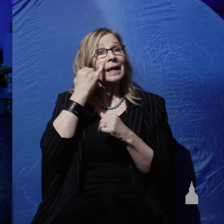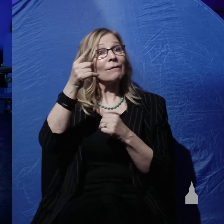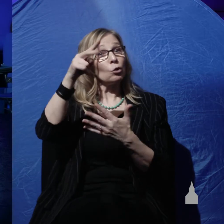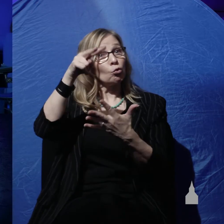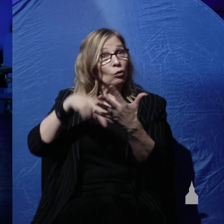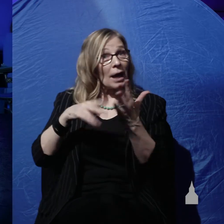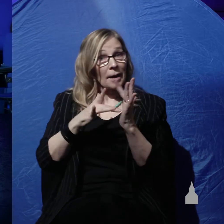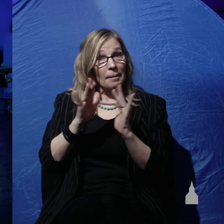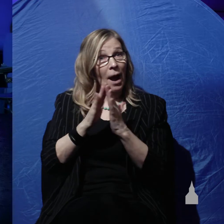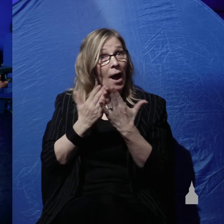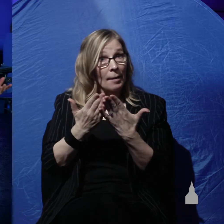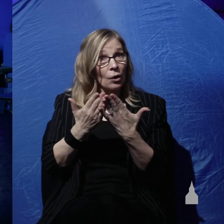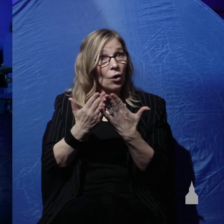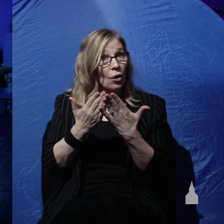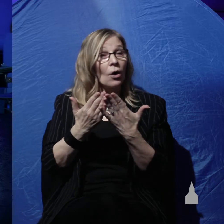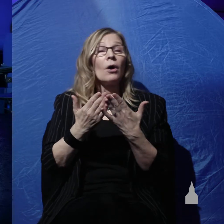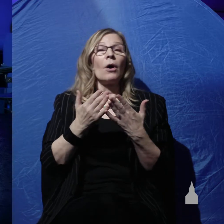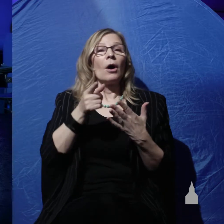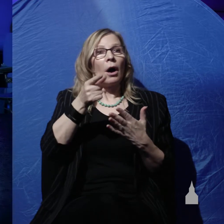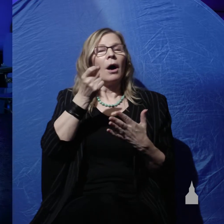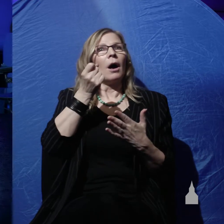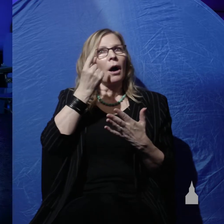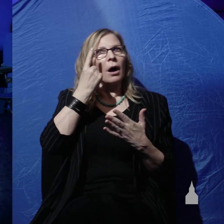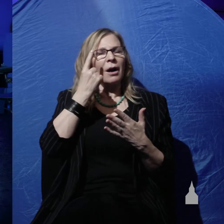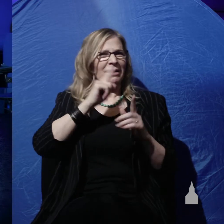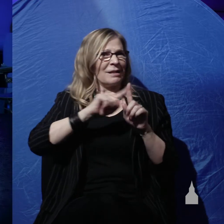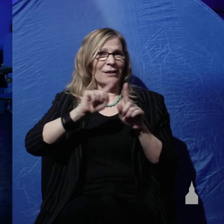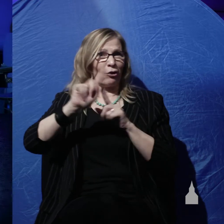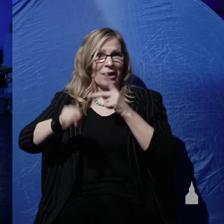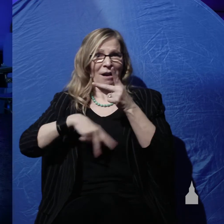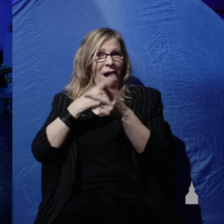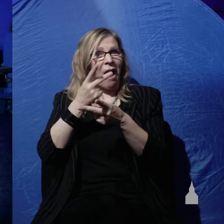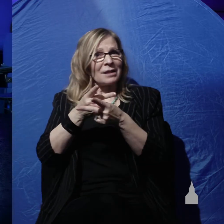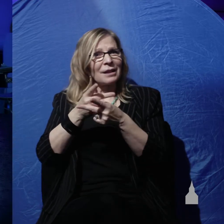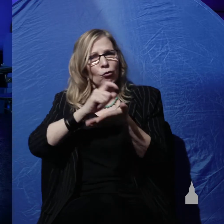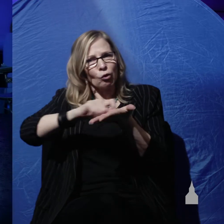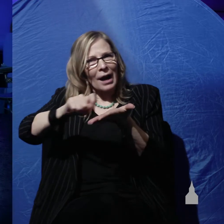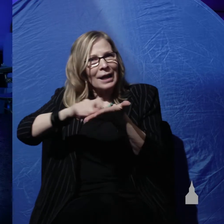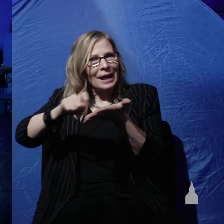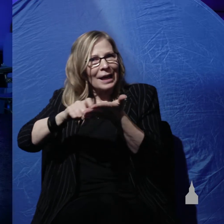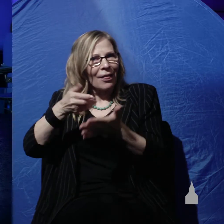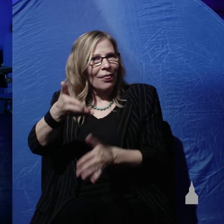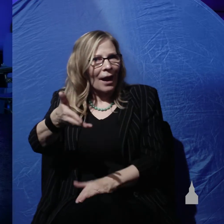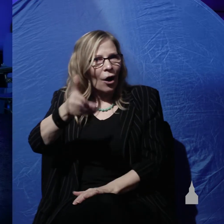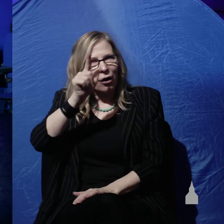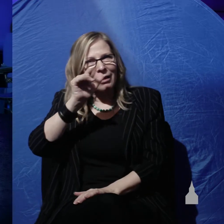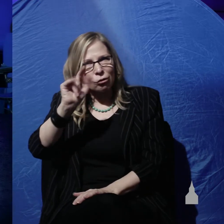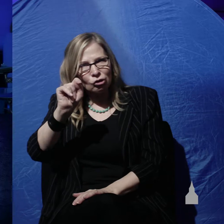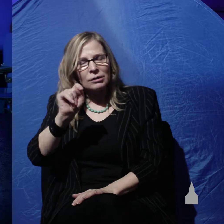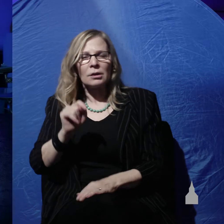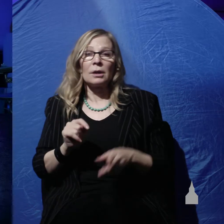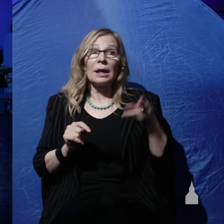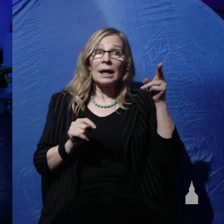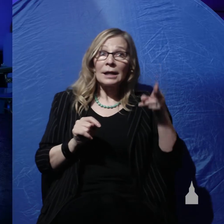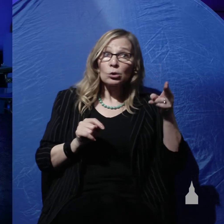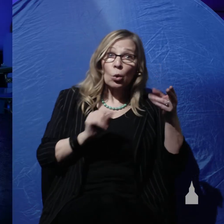very much at all realizes that there are different kinds of literature in the Bible. There's historical narrative, poetry,